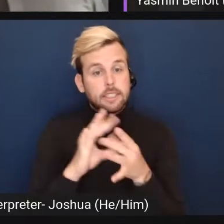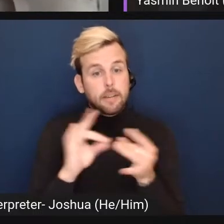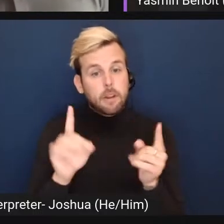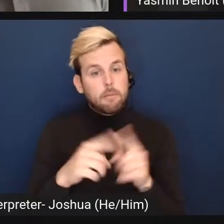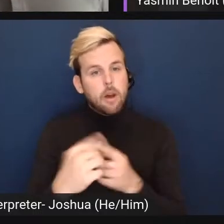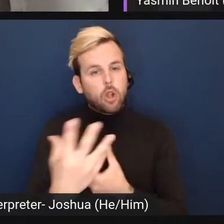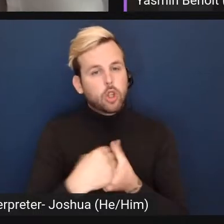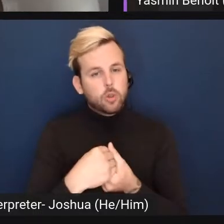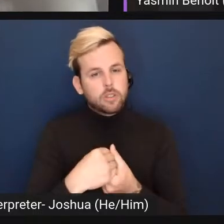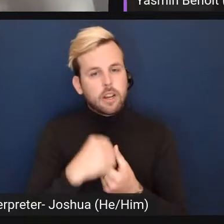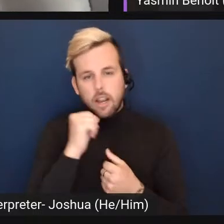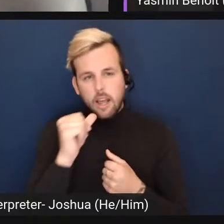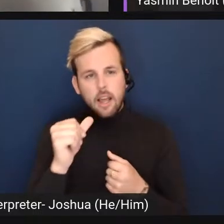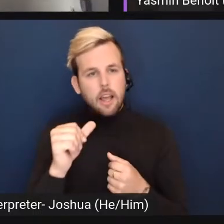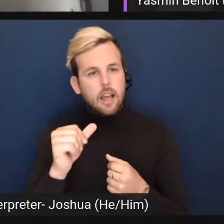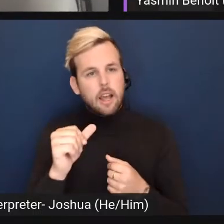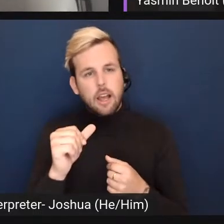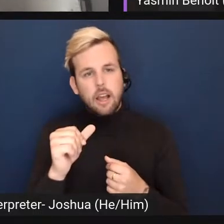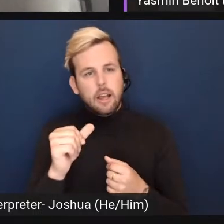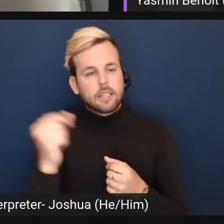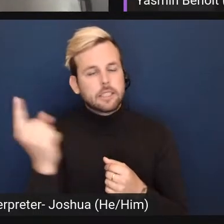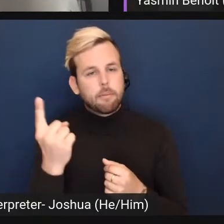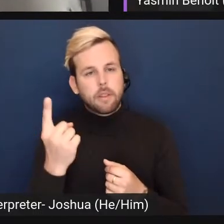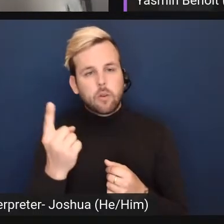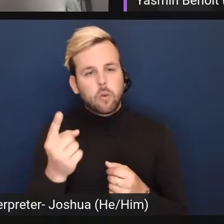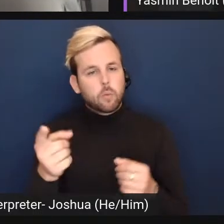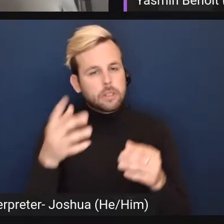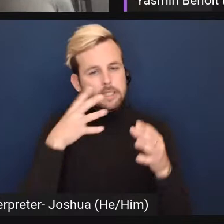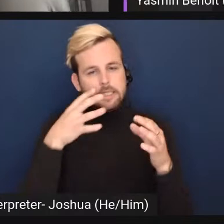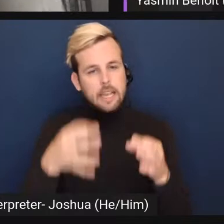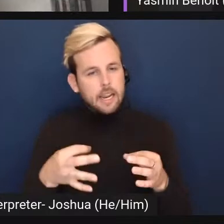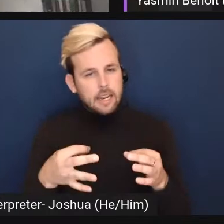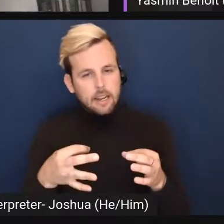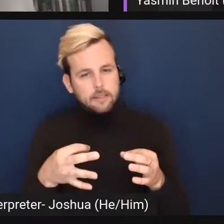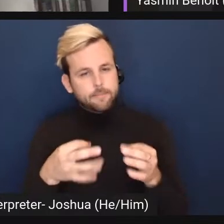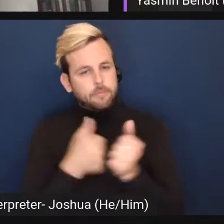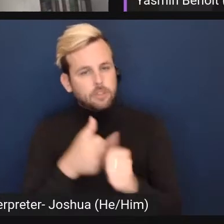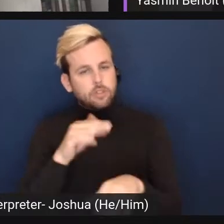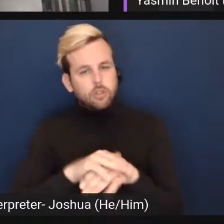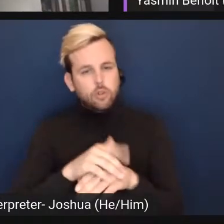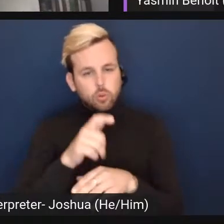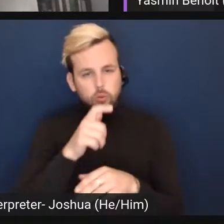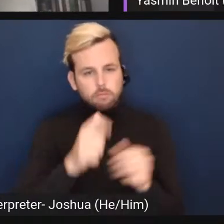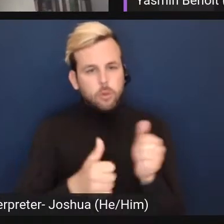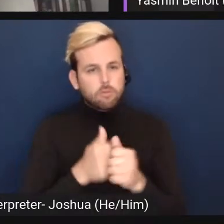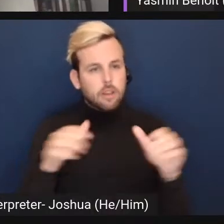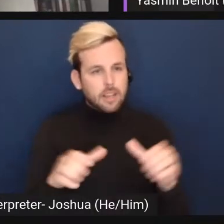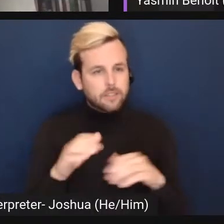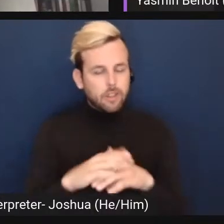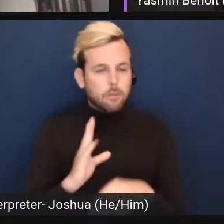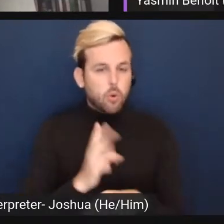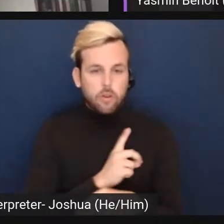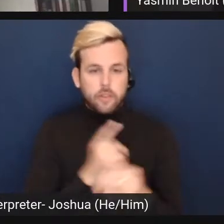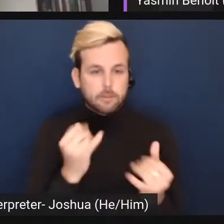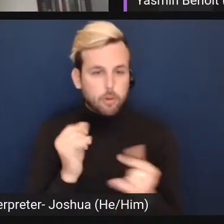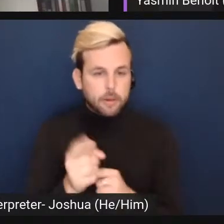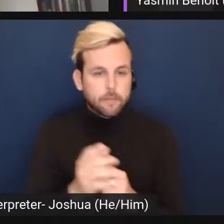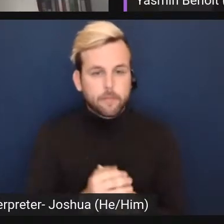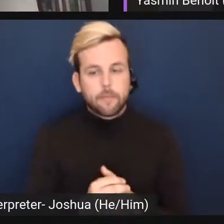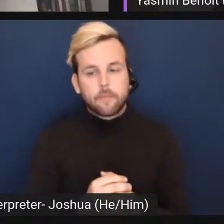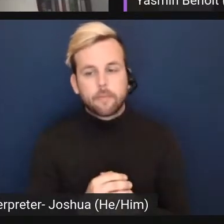than having it be something that was decided based on who is most active on the board in this moment. Um,